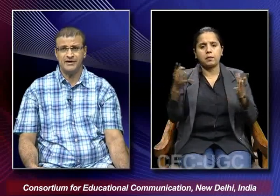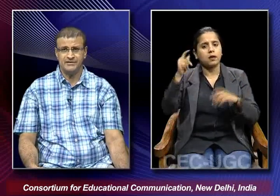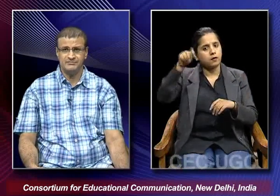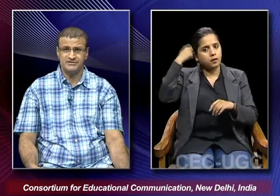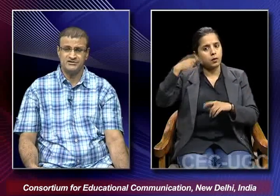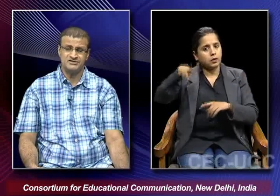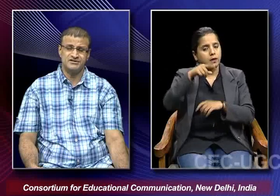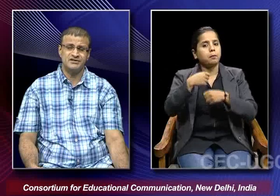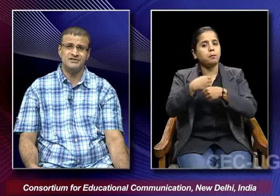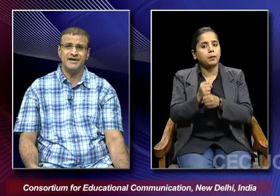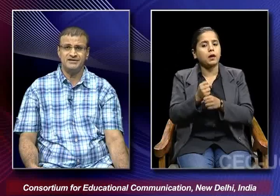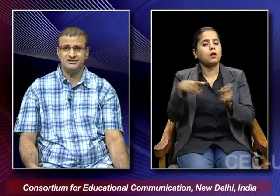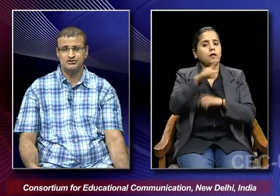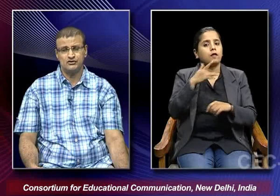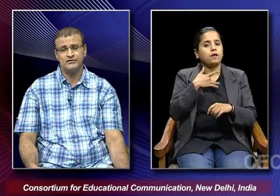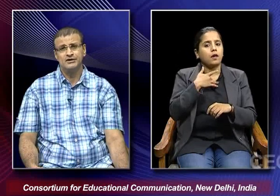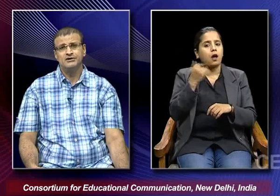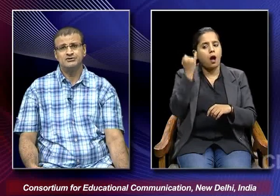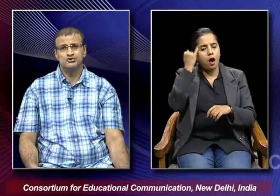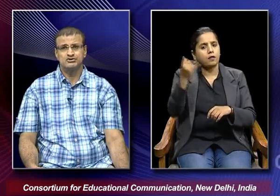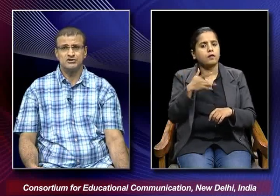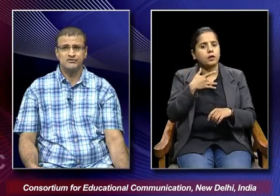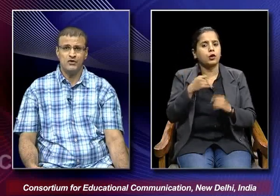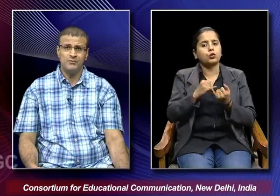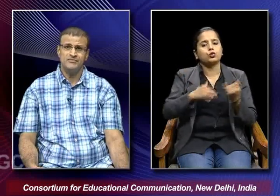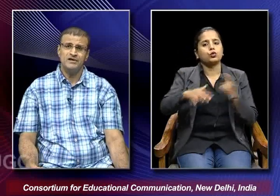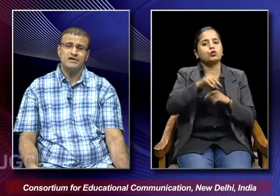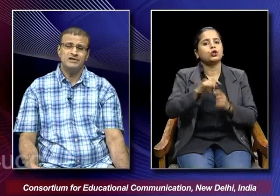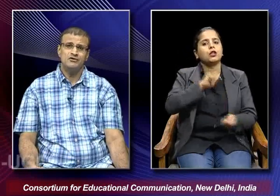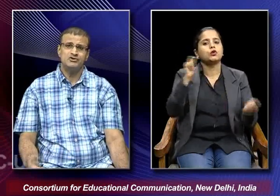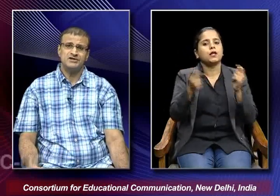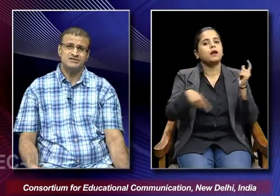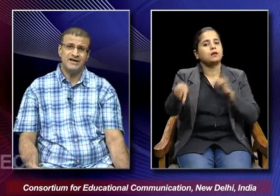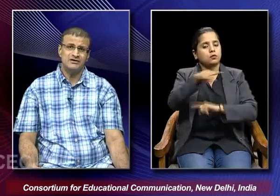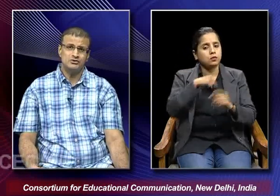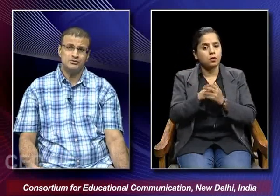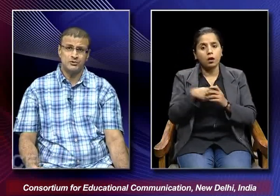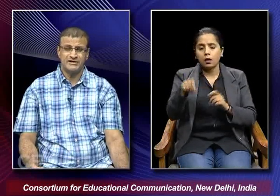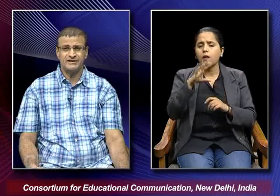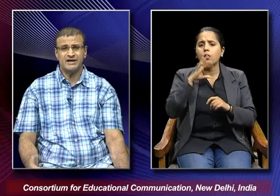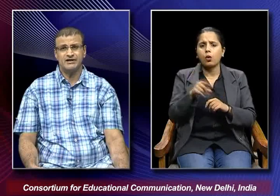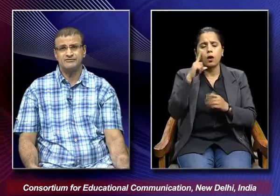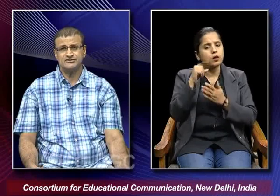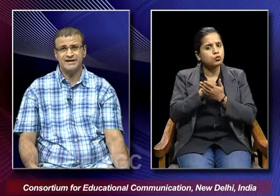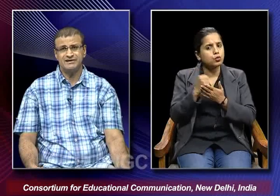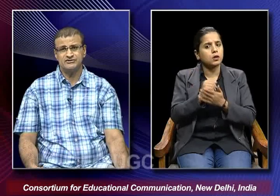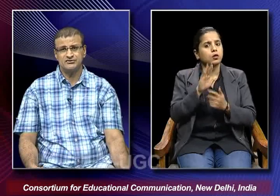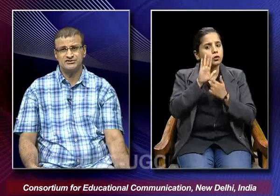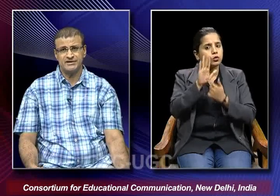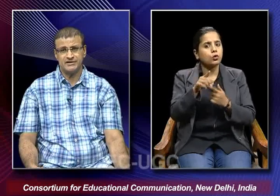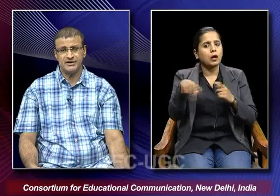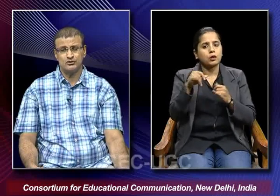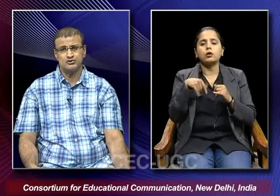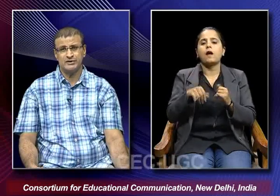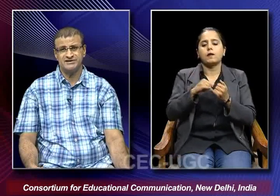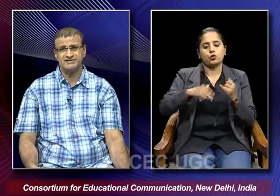made by him they were concerning the ideals of the social reform he was trying to portray the kind of society which was